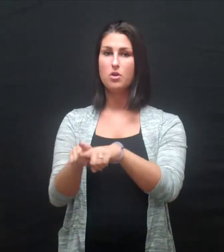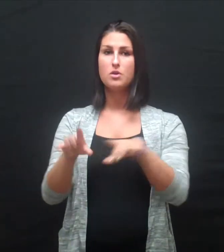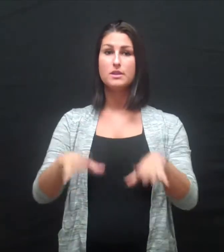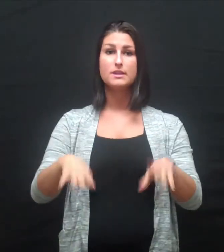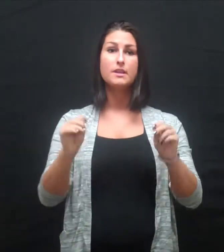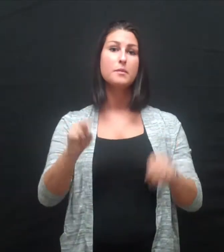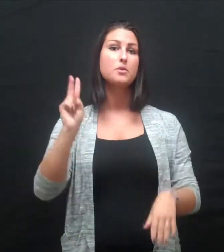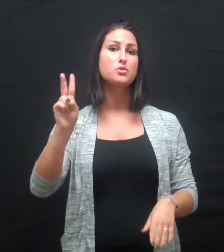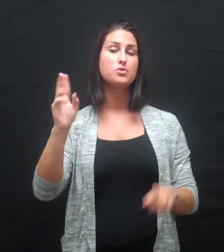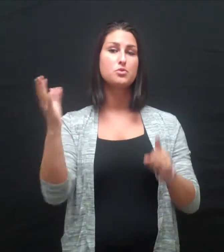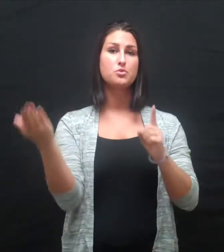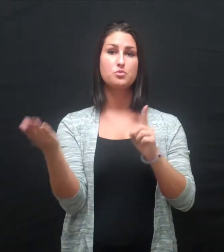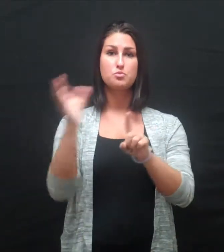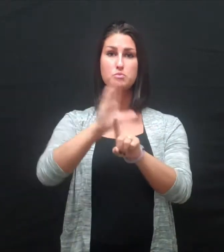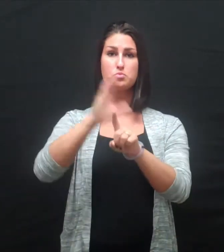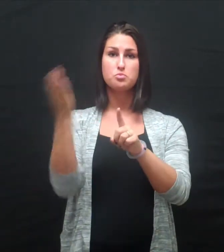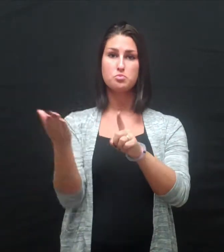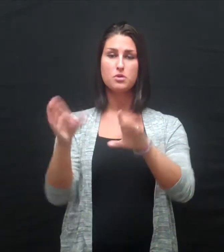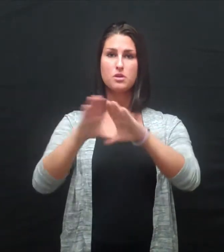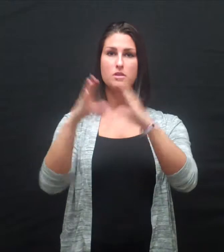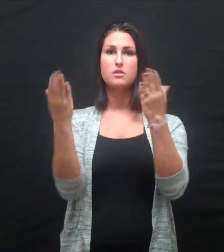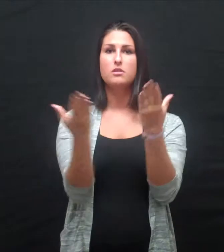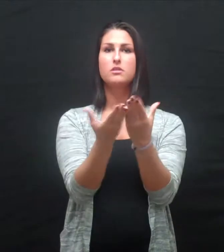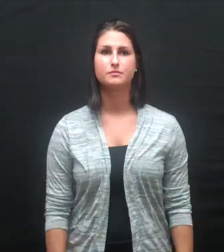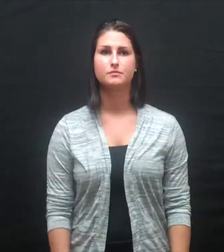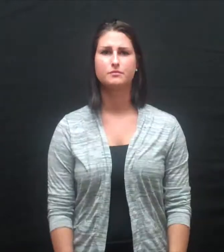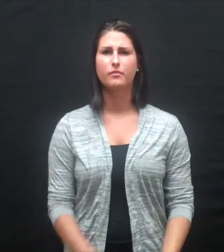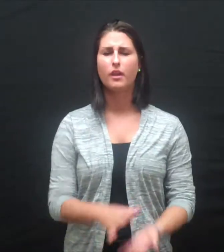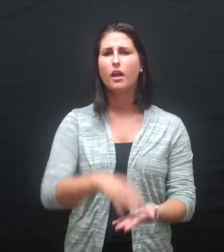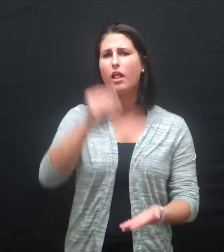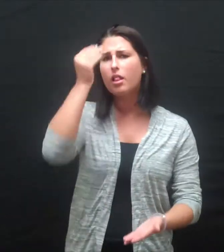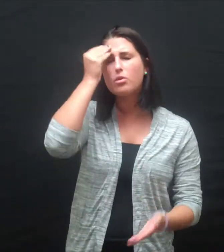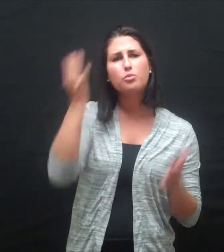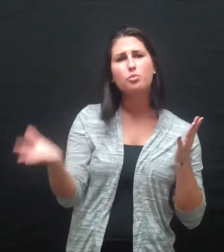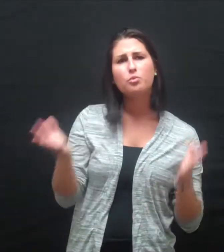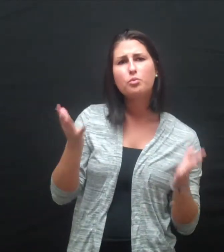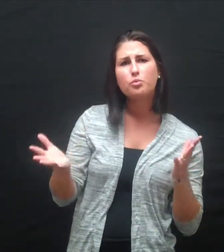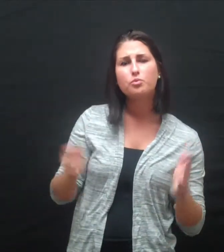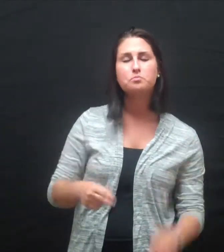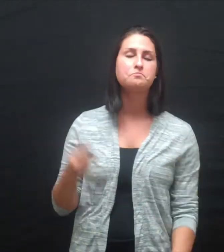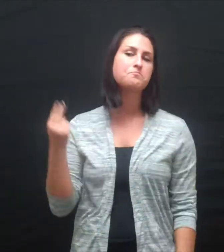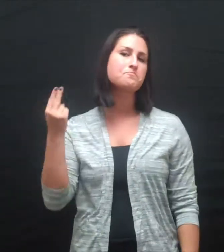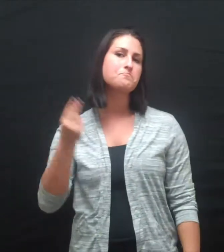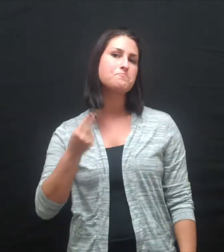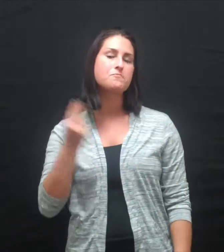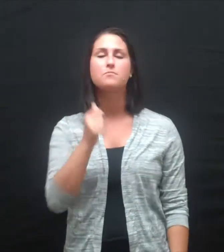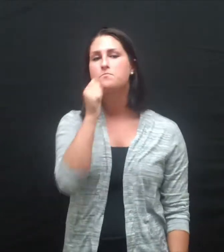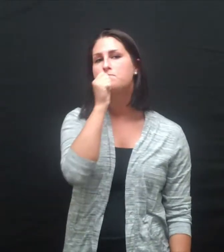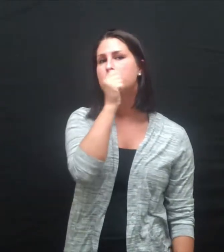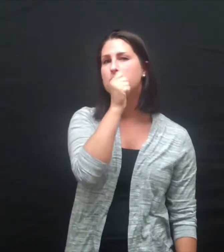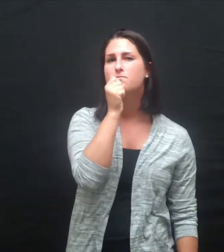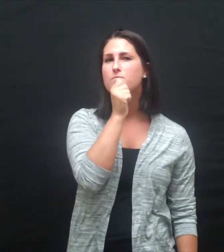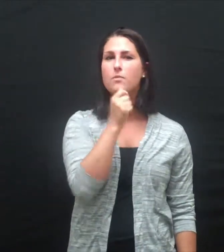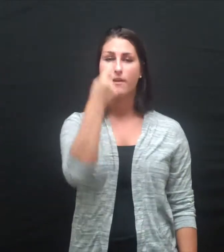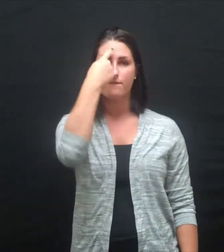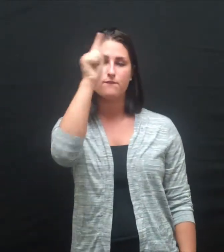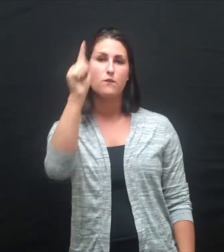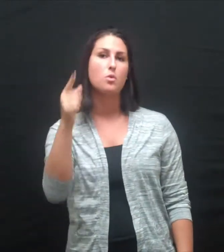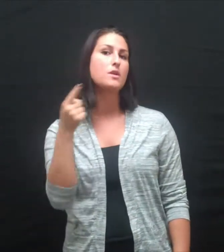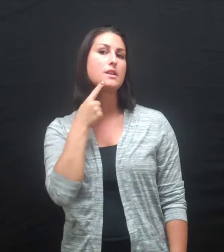I have also taken two culture classes that have covered the history and suffering of the deaf population,